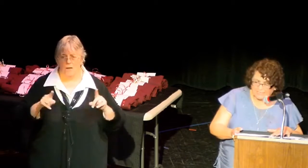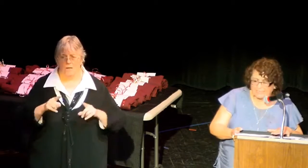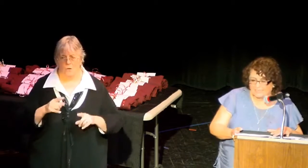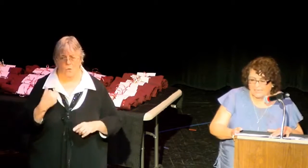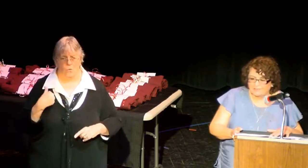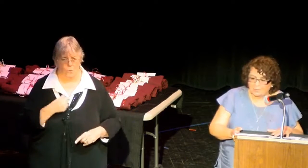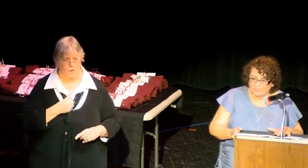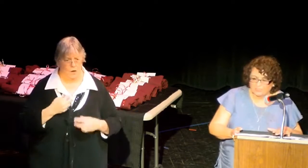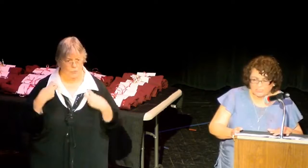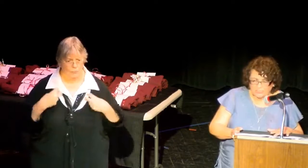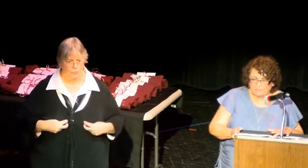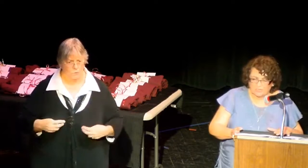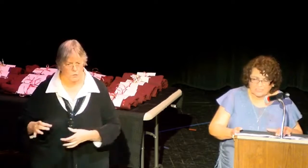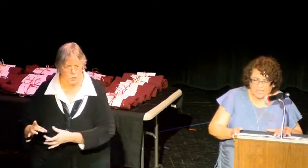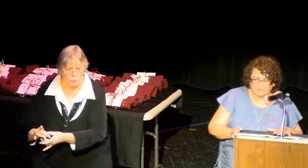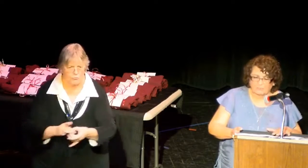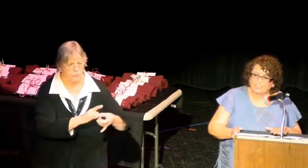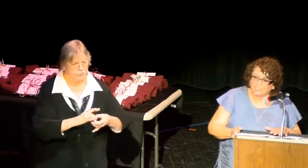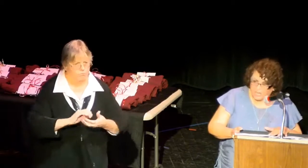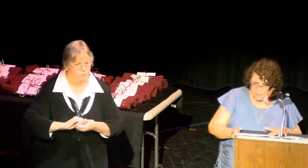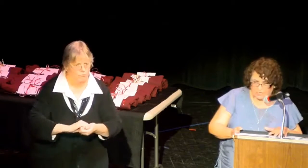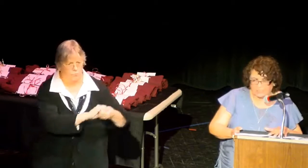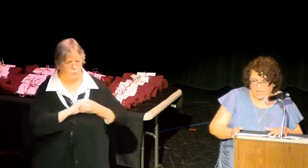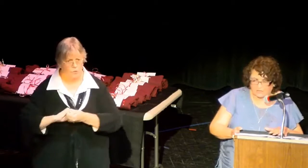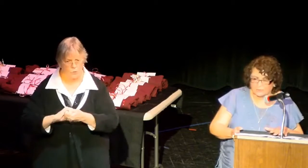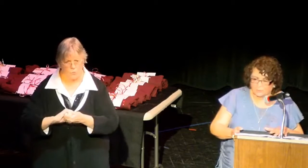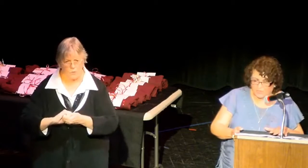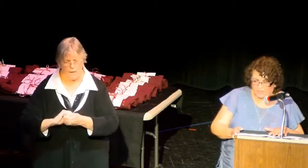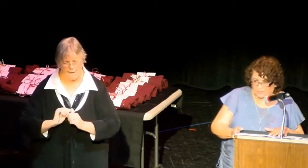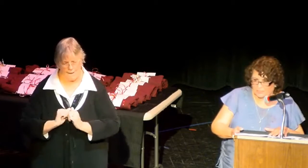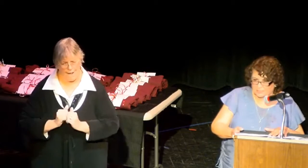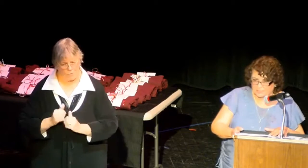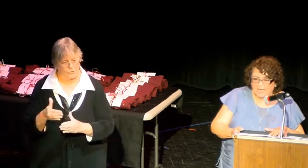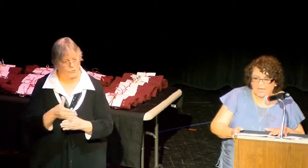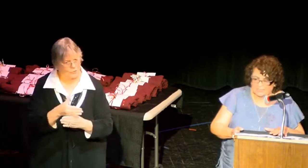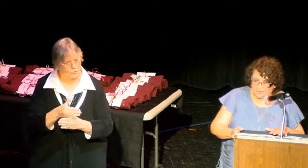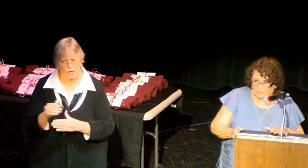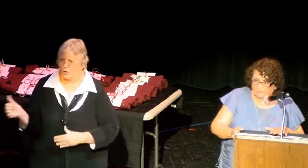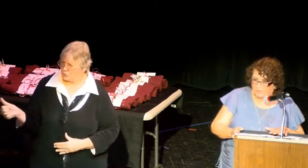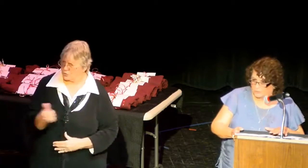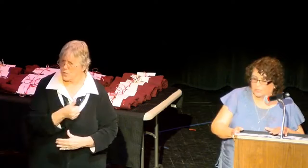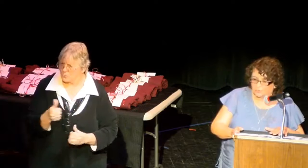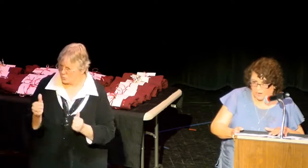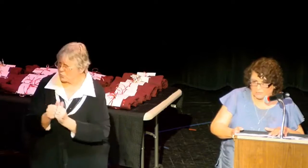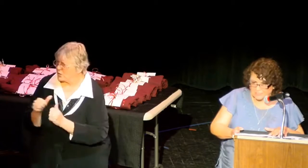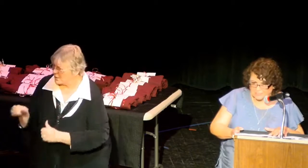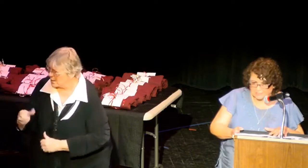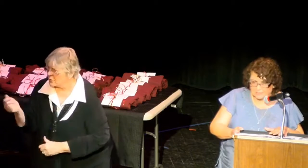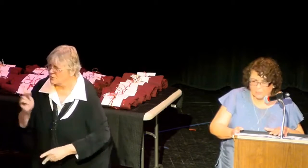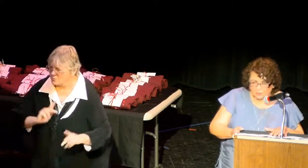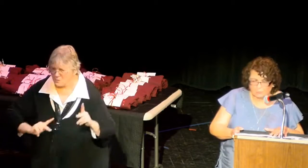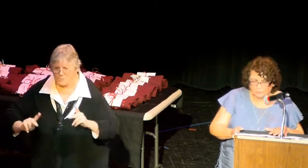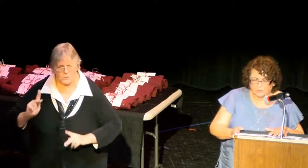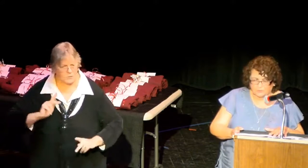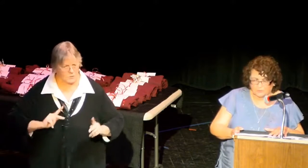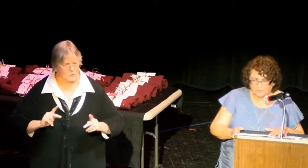humanity that we achieve ourselves by sharing ourselves with others and caring for those around us.